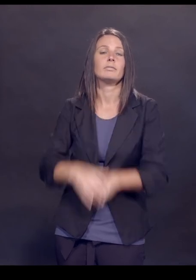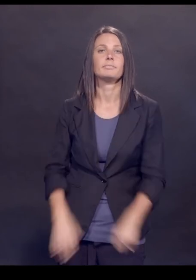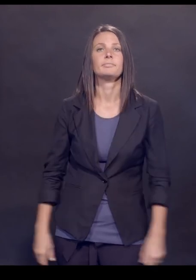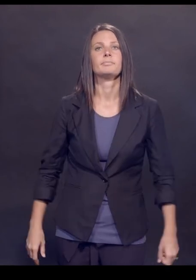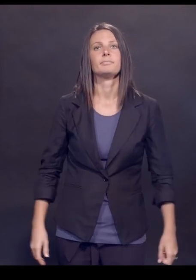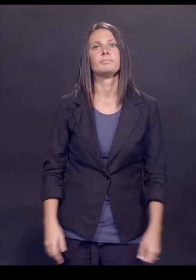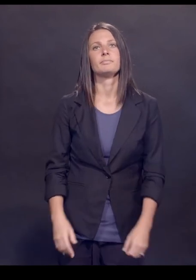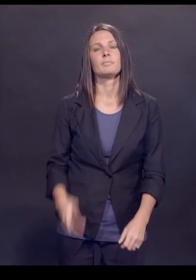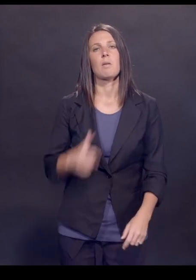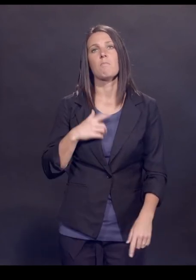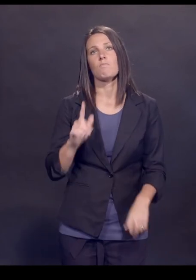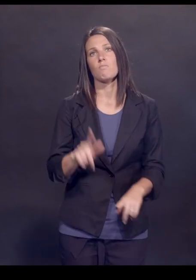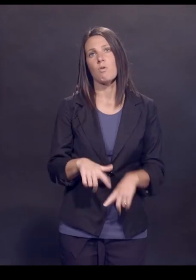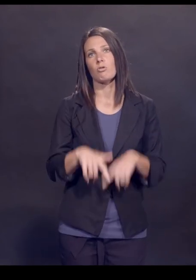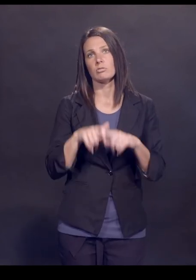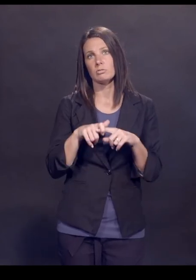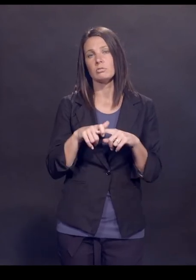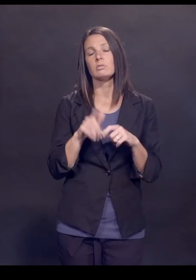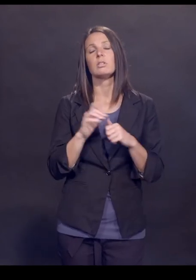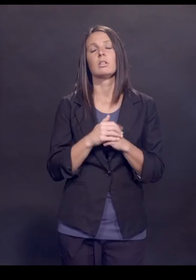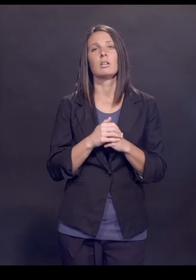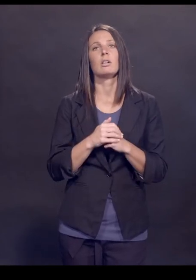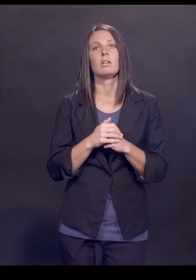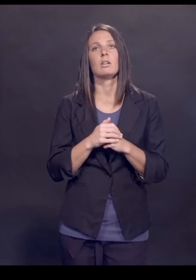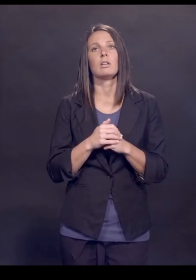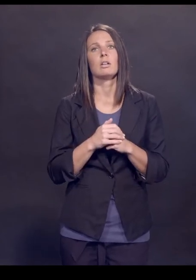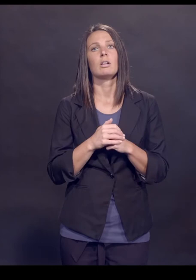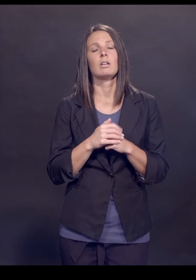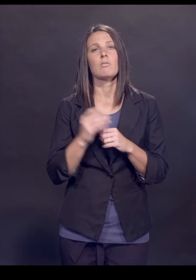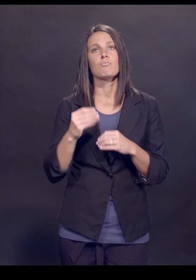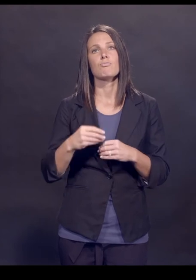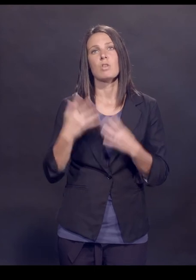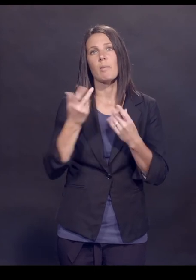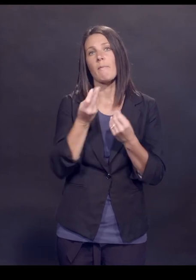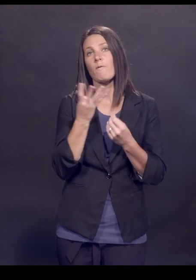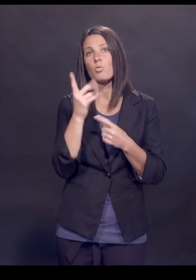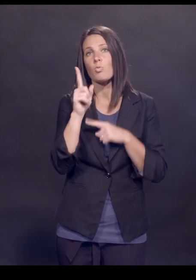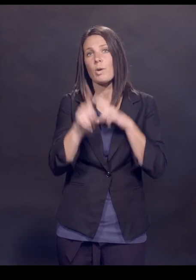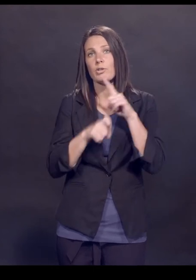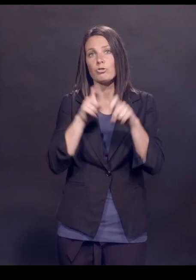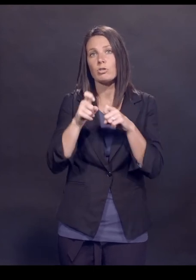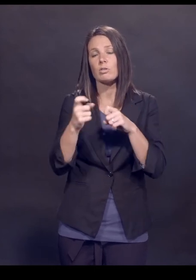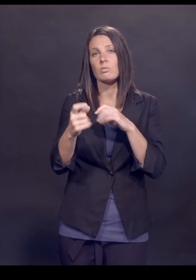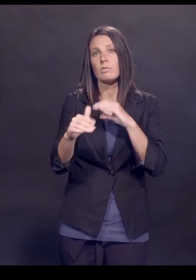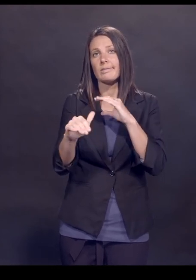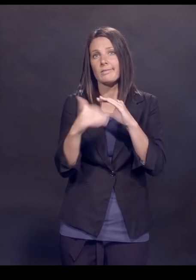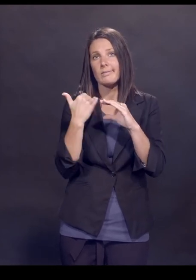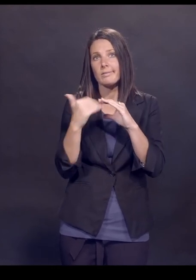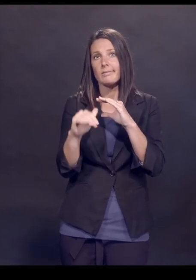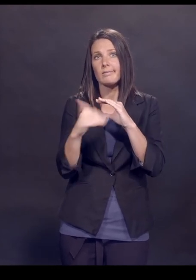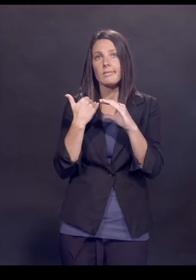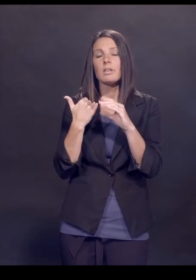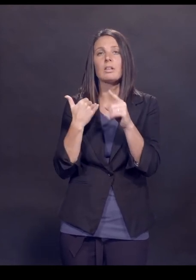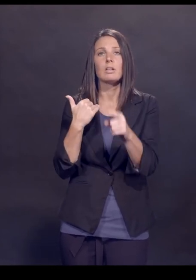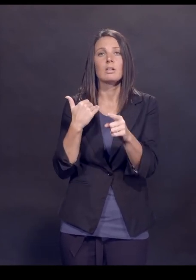I'm going to pause here and bring up a couple of questions that have come through in our emails. We